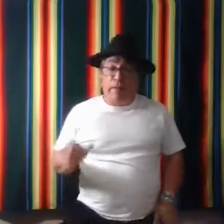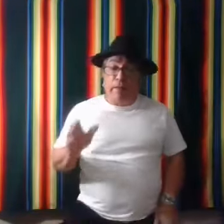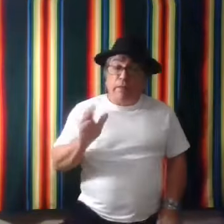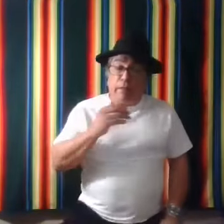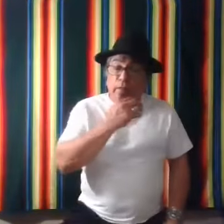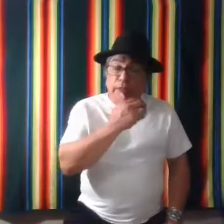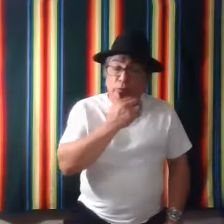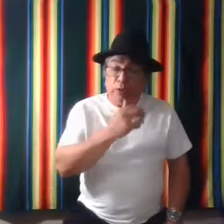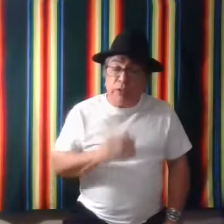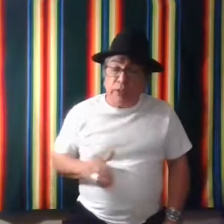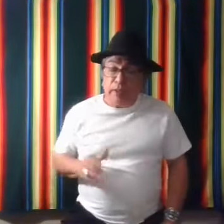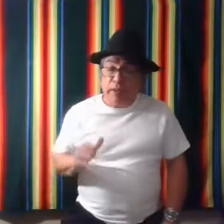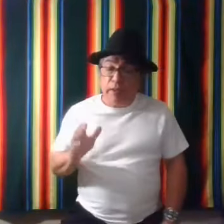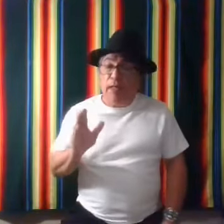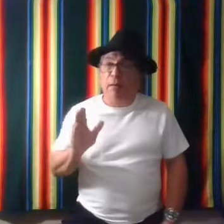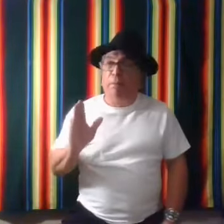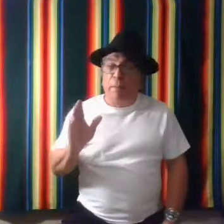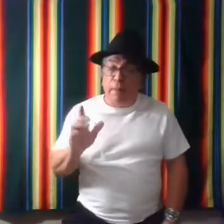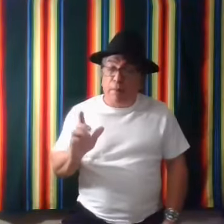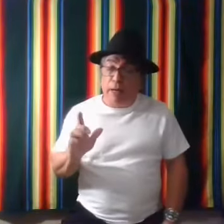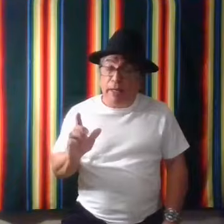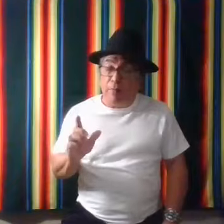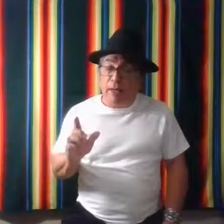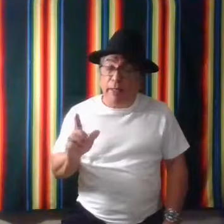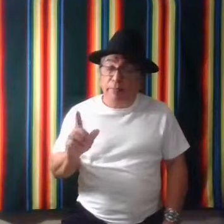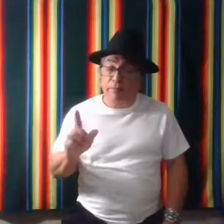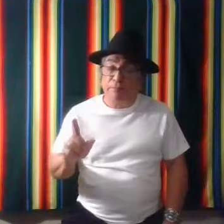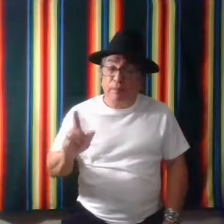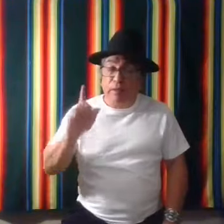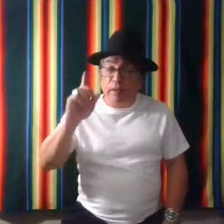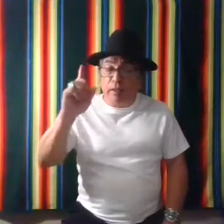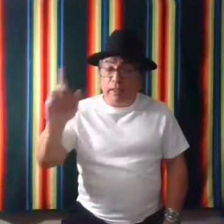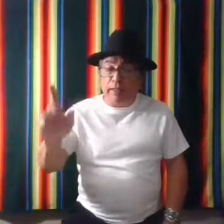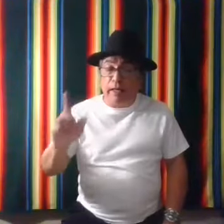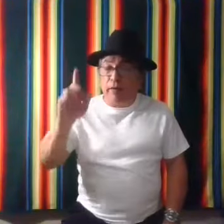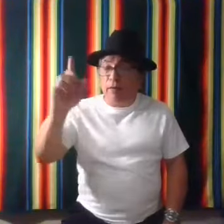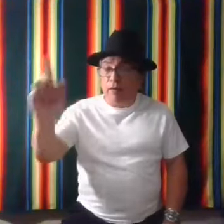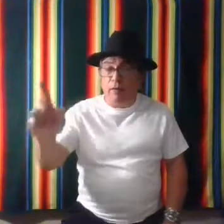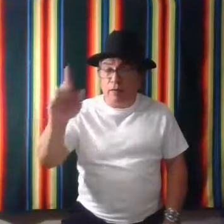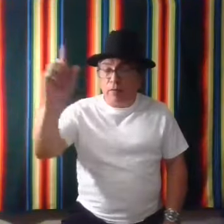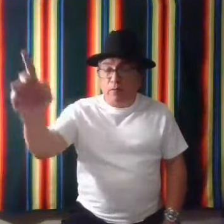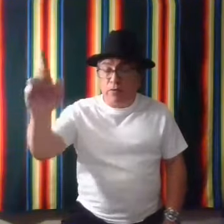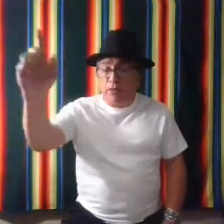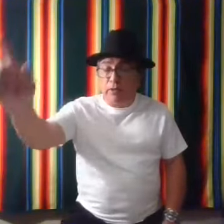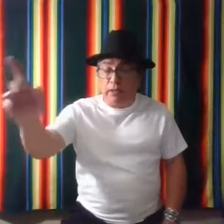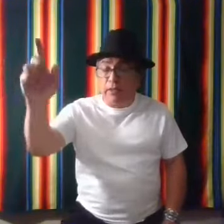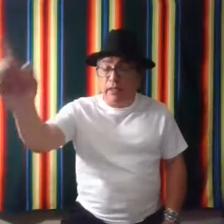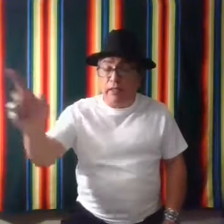And then last week we did, um, buy and buy. And that was like that index,